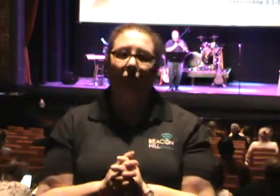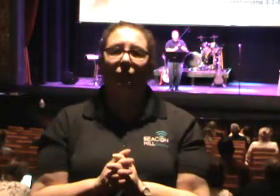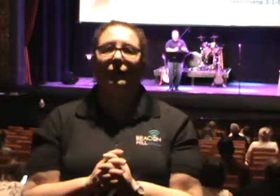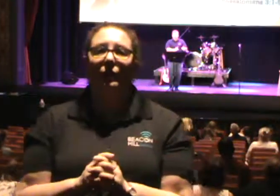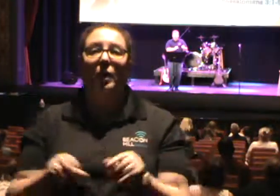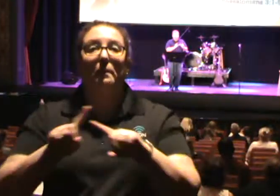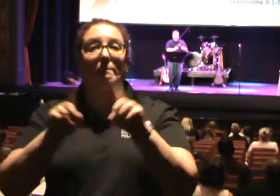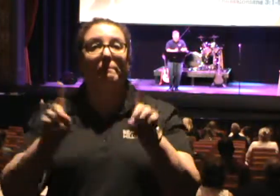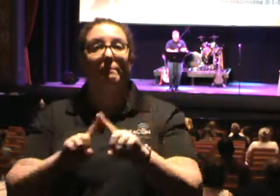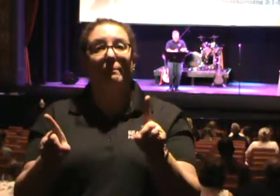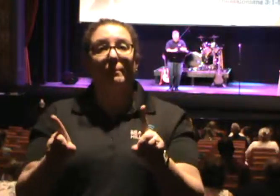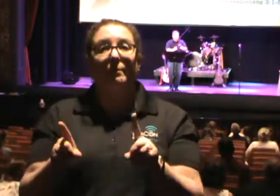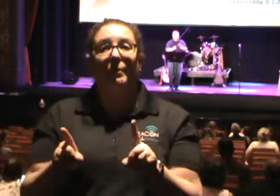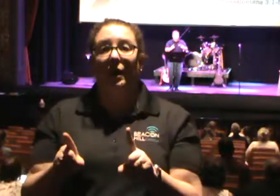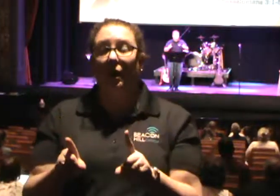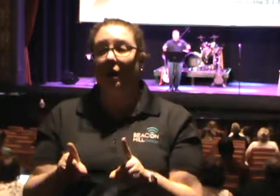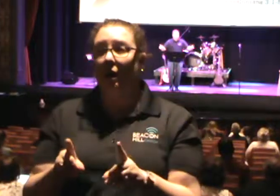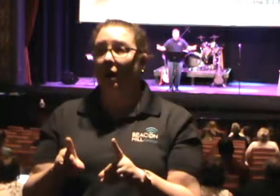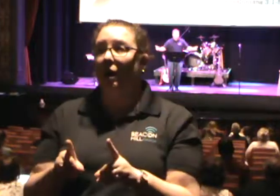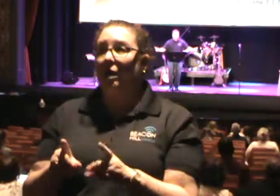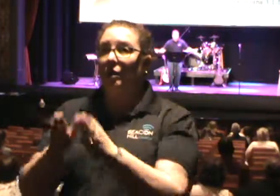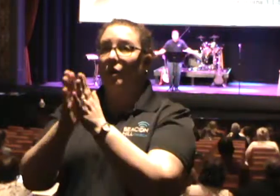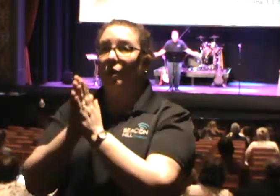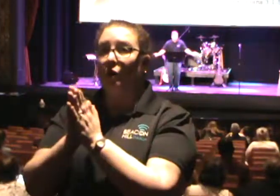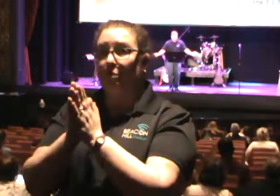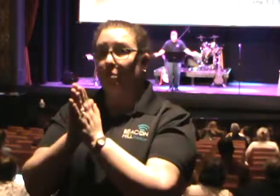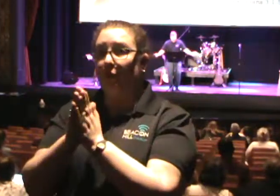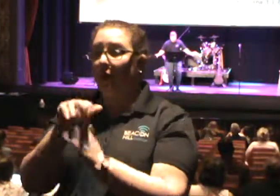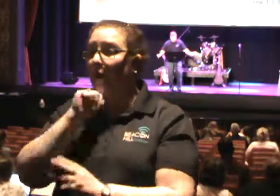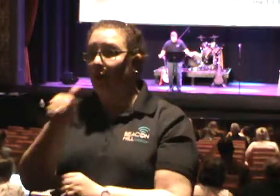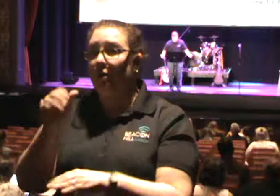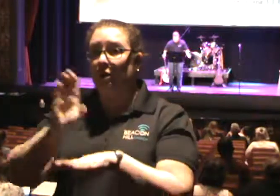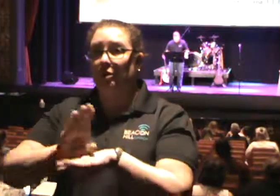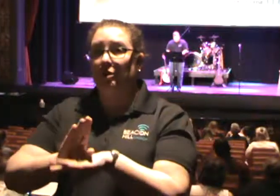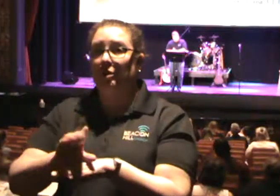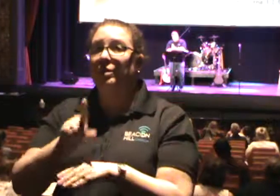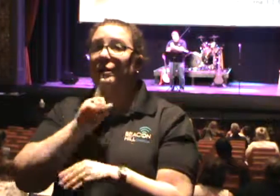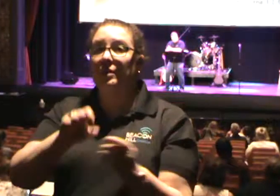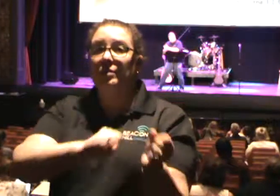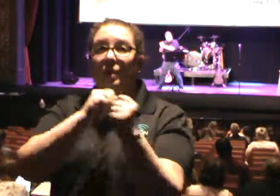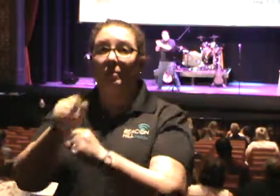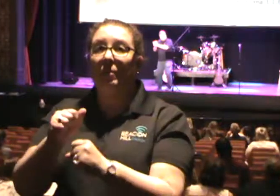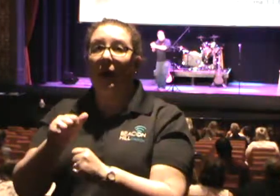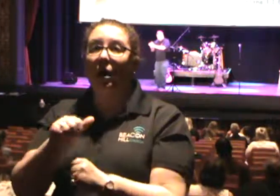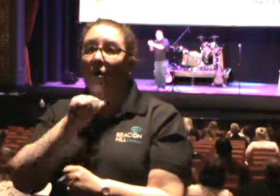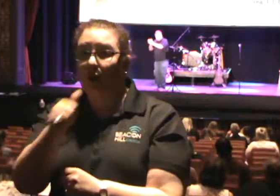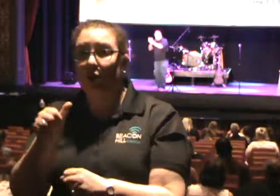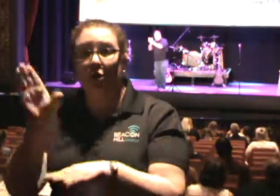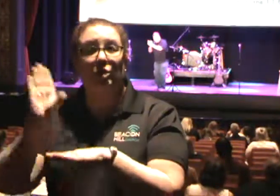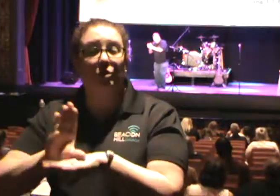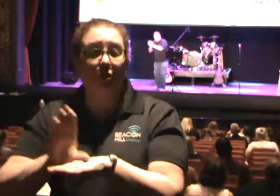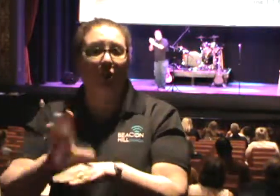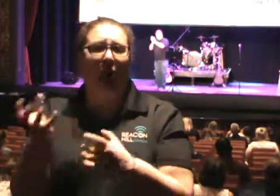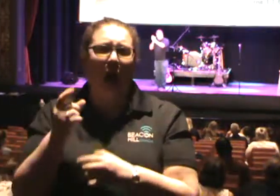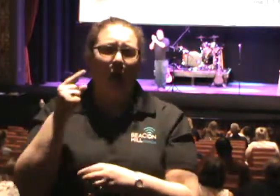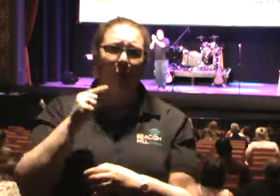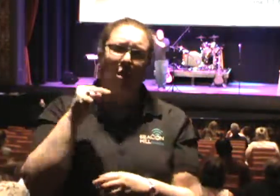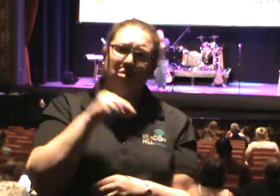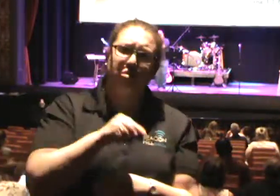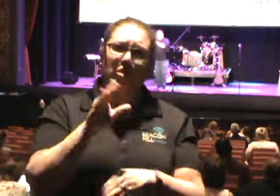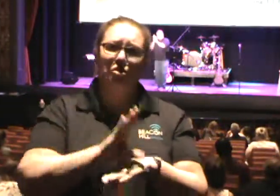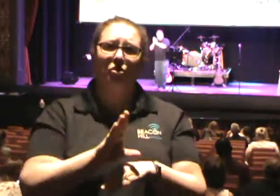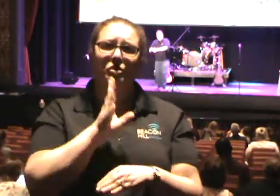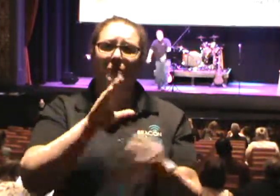A prayerless church is a powerless church. So I want this church to be powerful